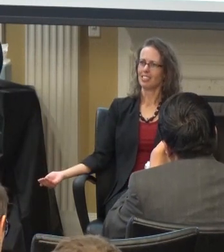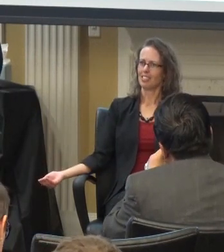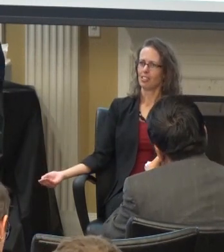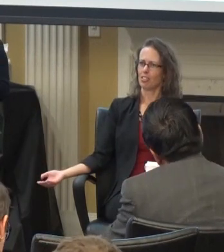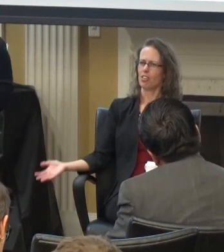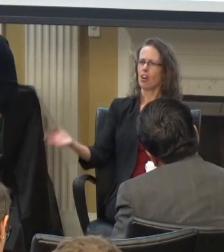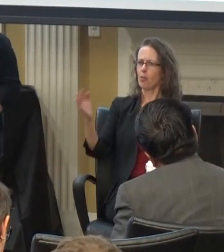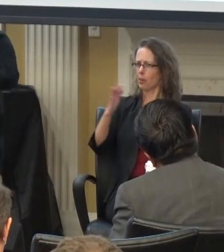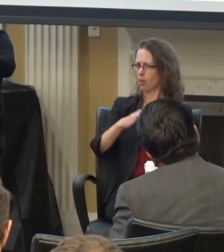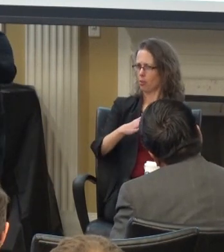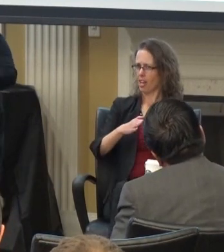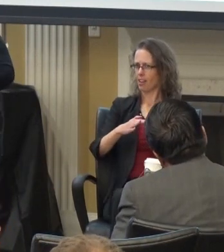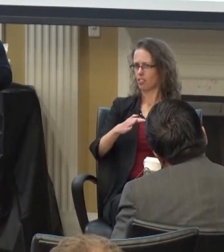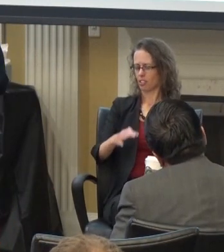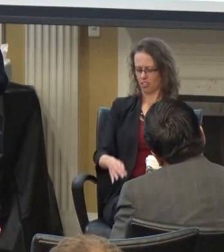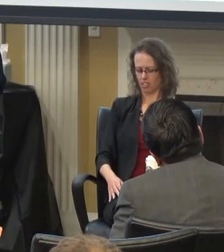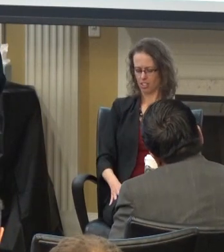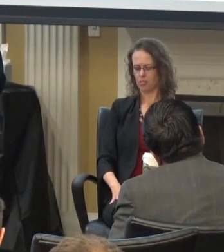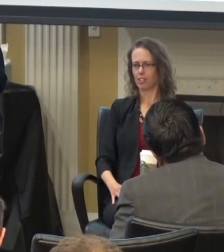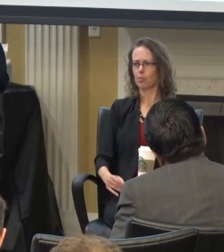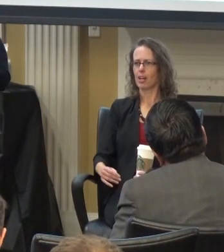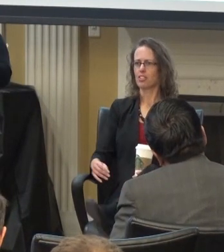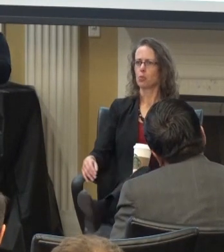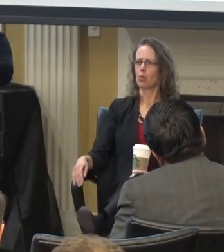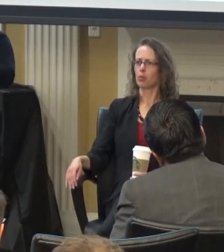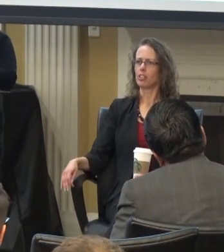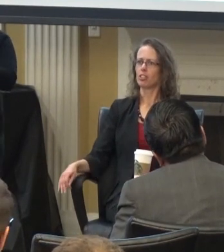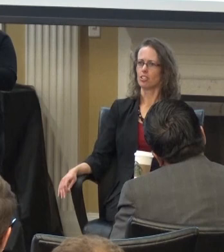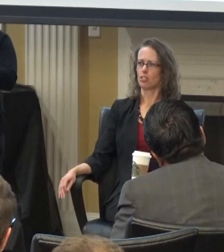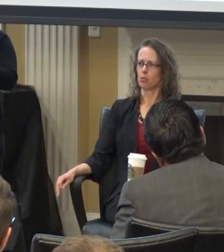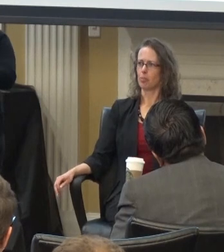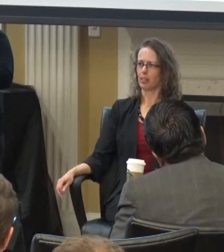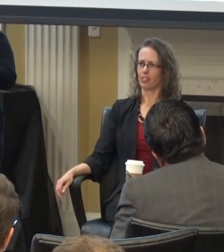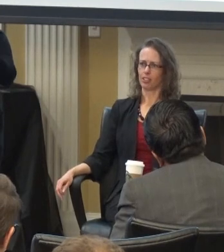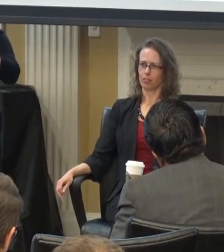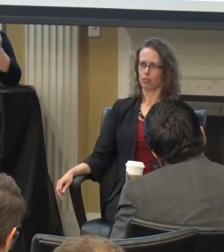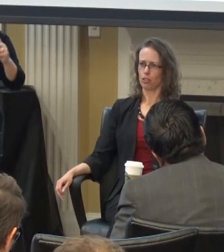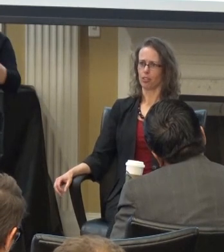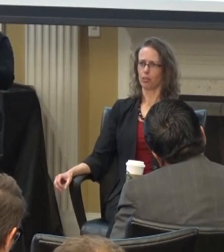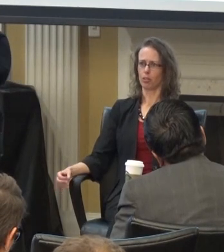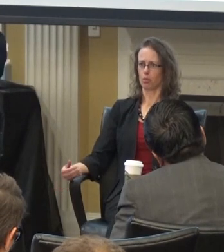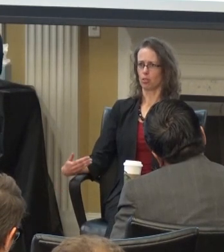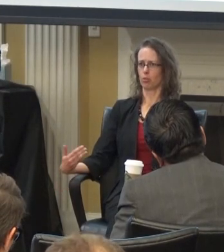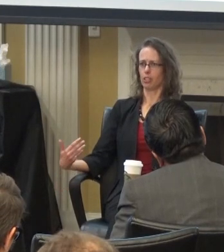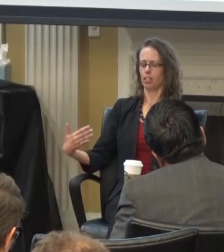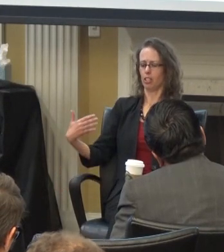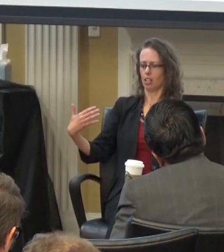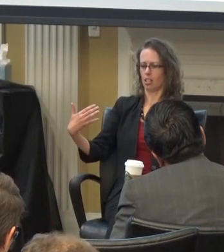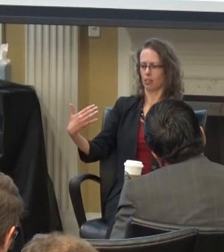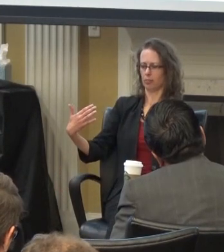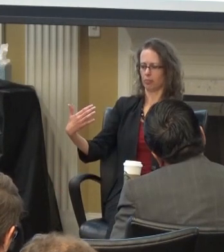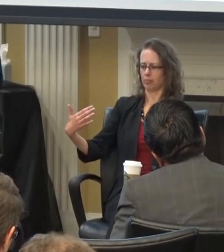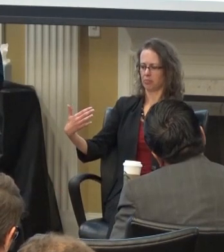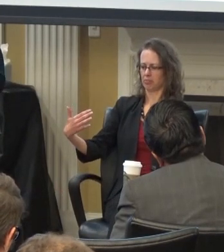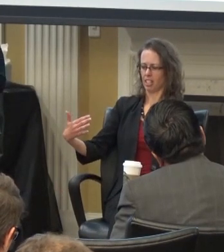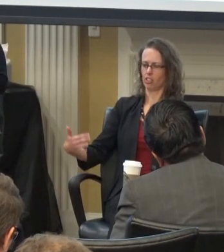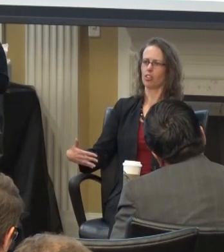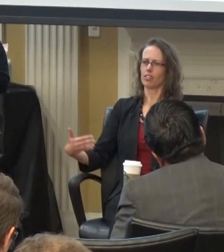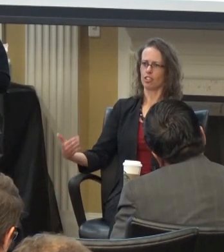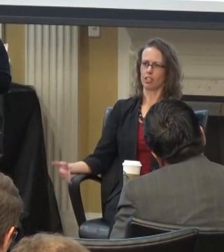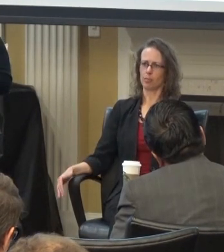knowing what we have done successfully in the past and what we could do even better in the future it was a really um